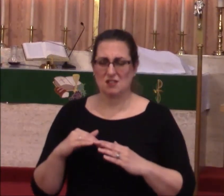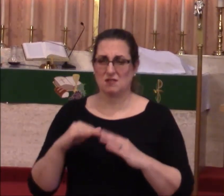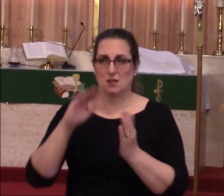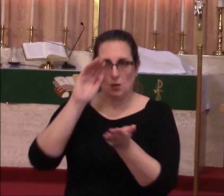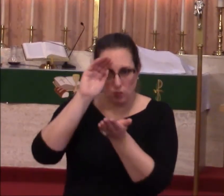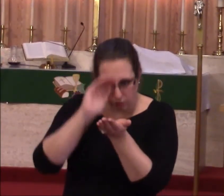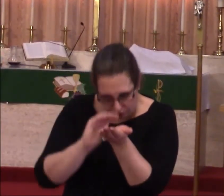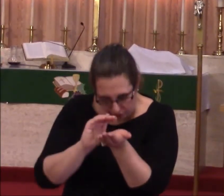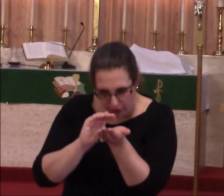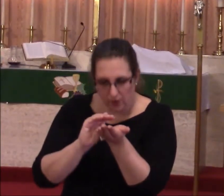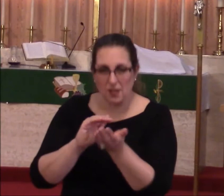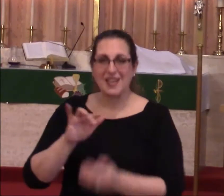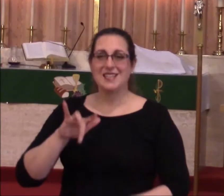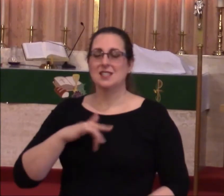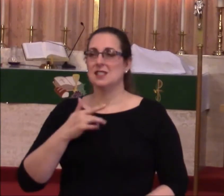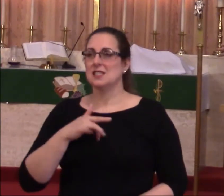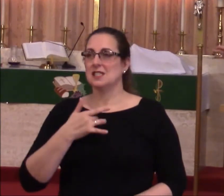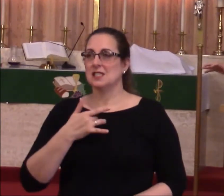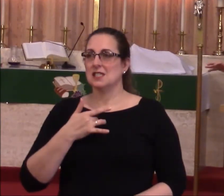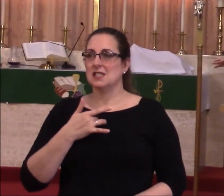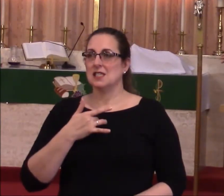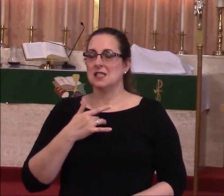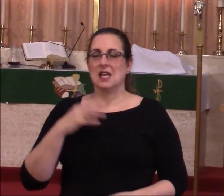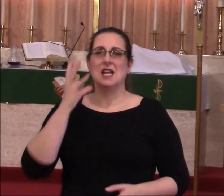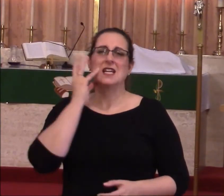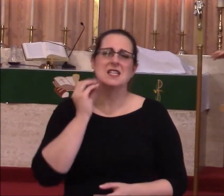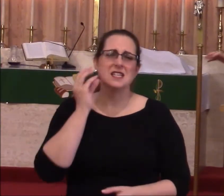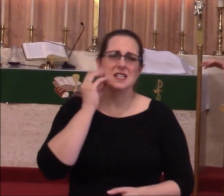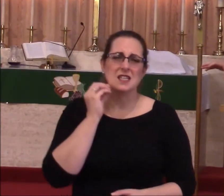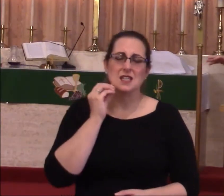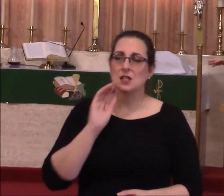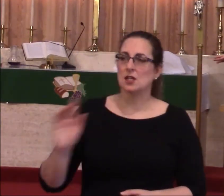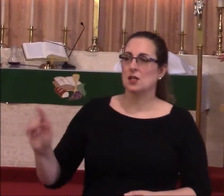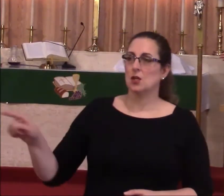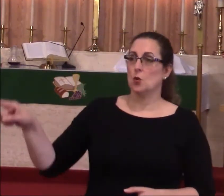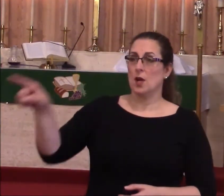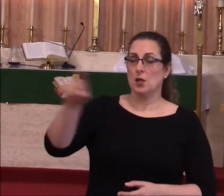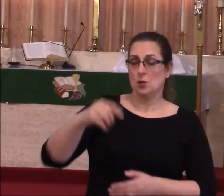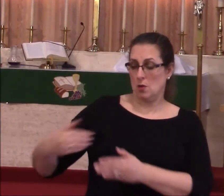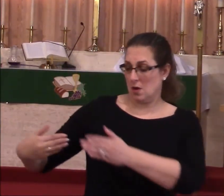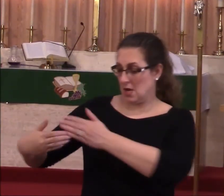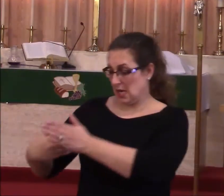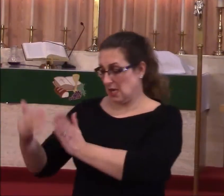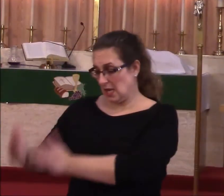Actually feeling and experiencing what your neighbor's going for.